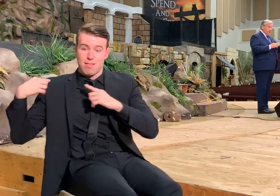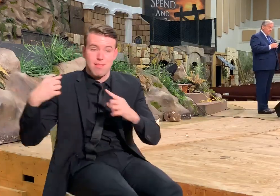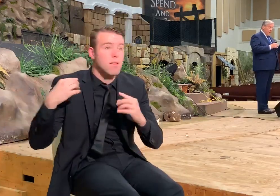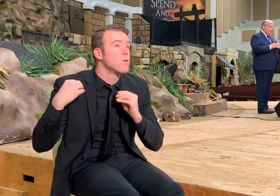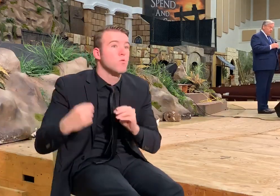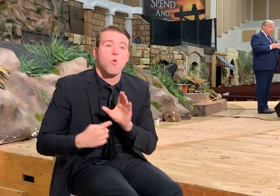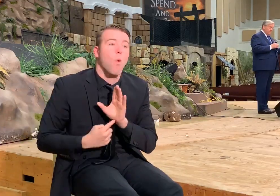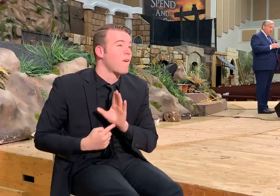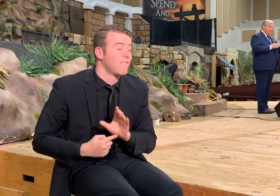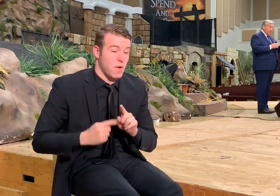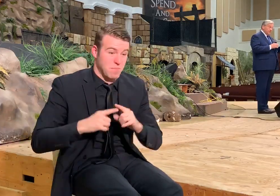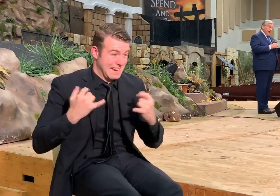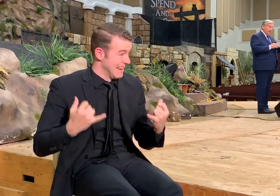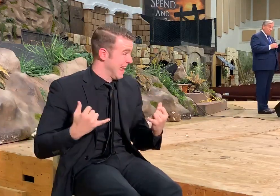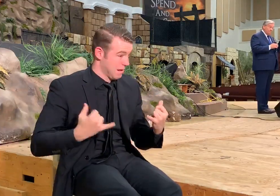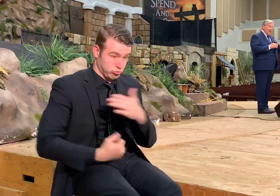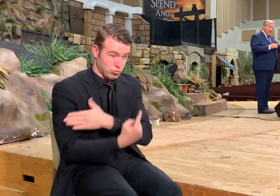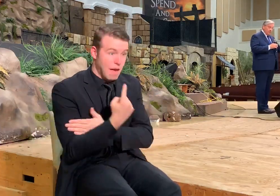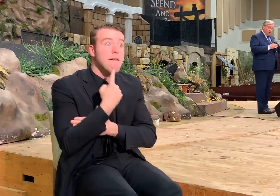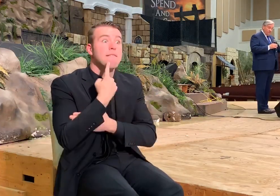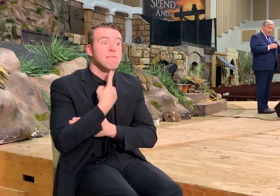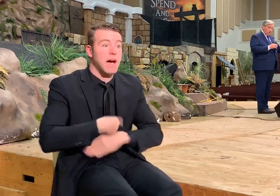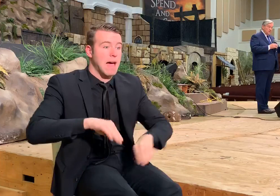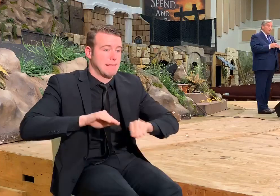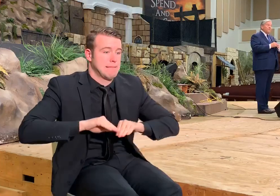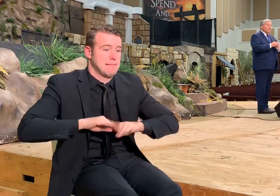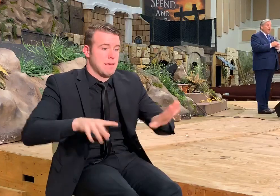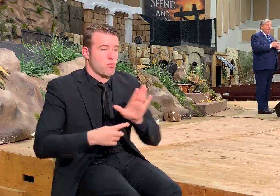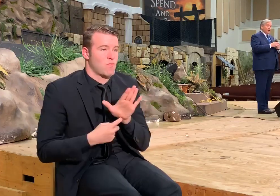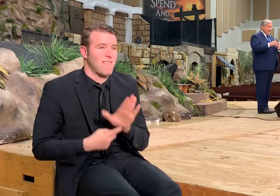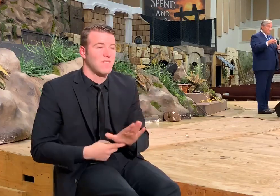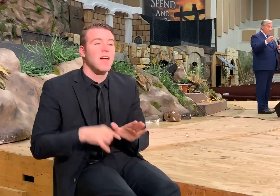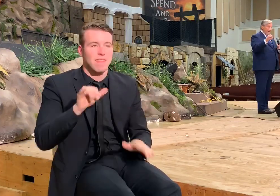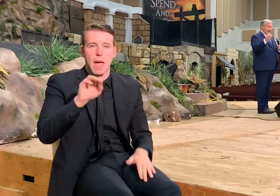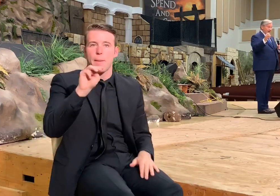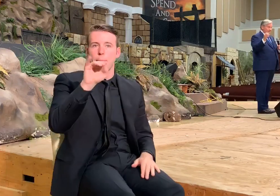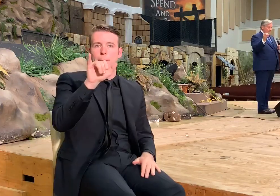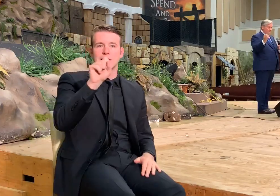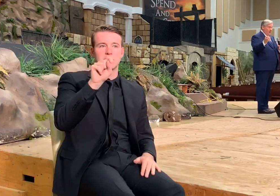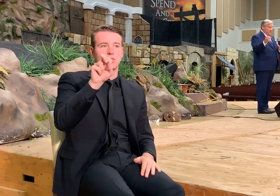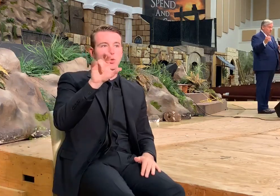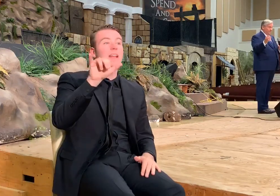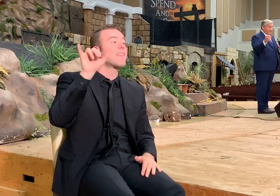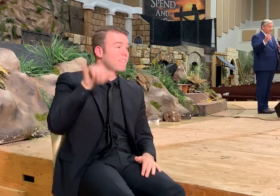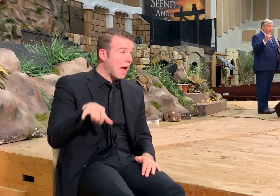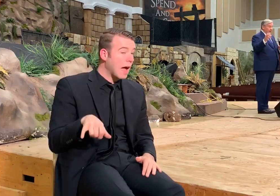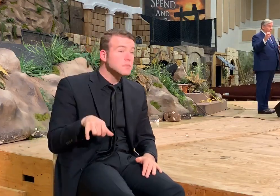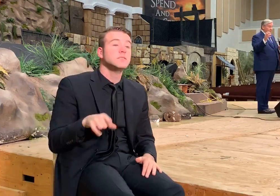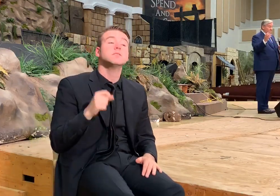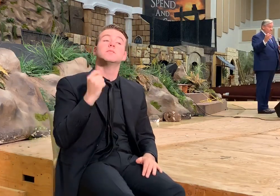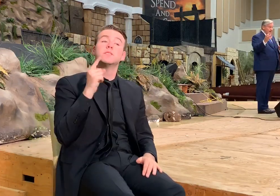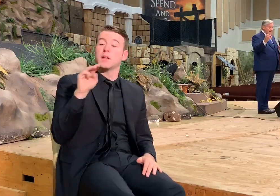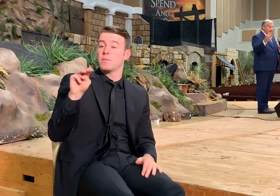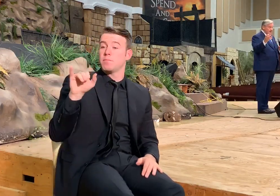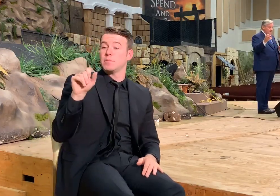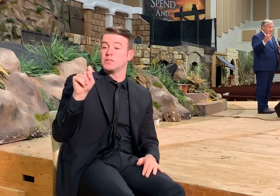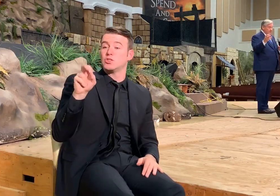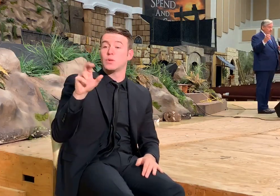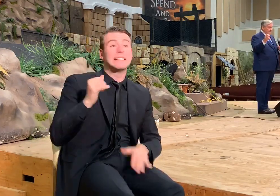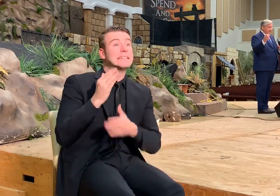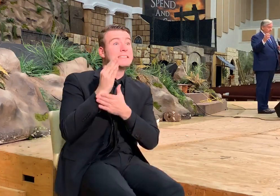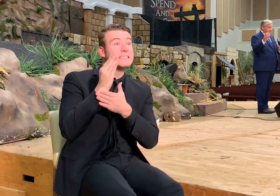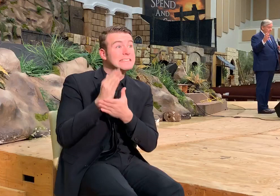heretofore has not been revealed, but is now being revealed. Now, it may have parts of it that remain